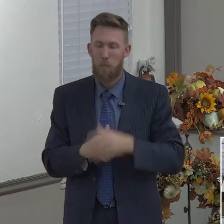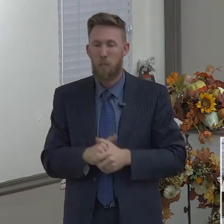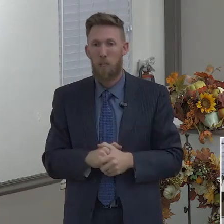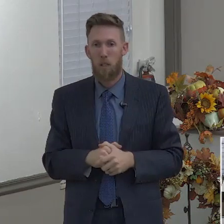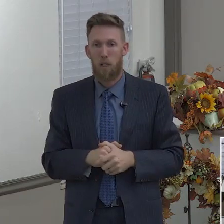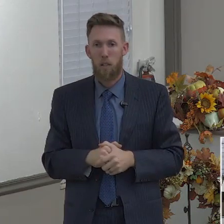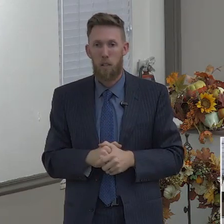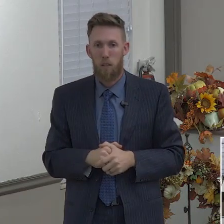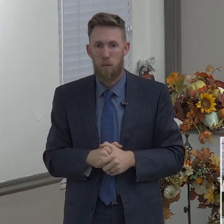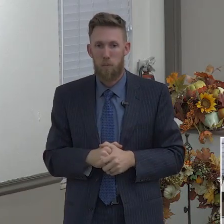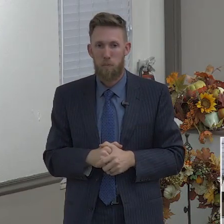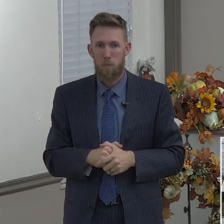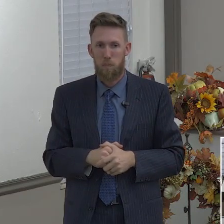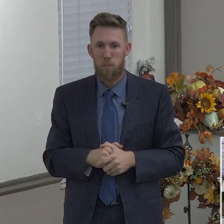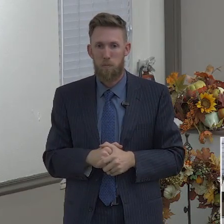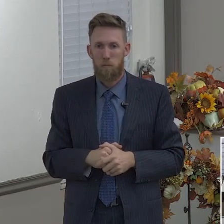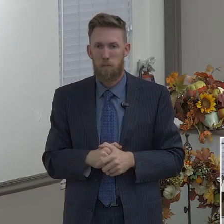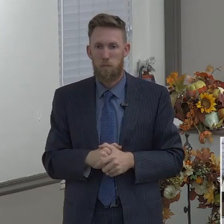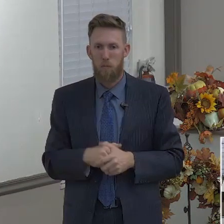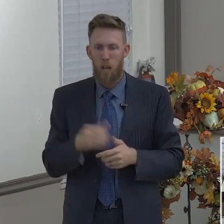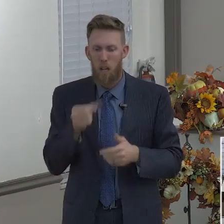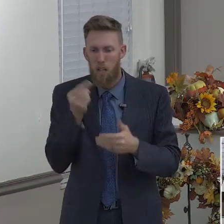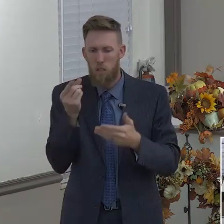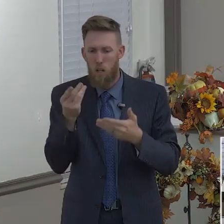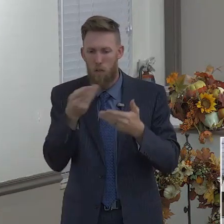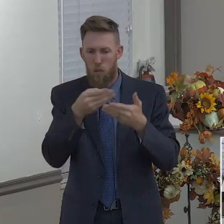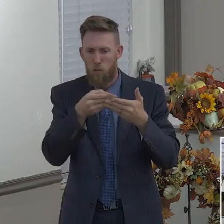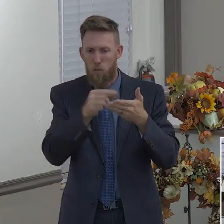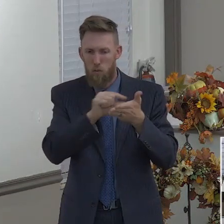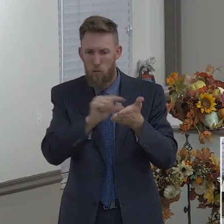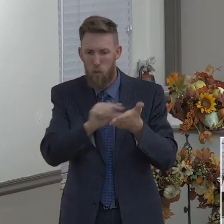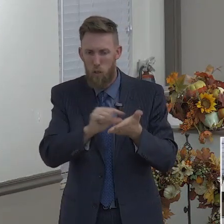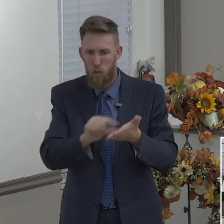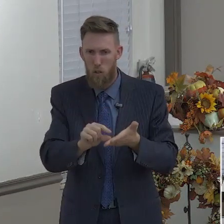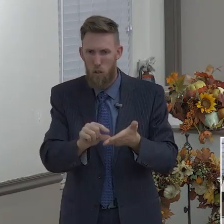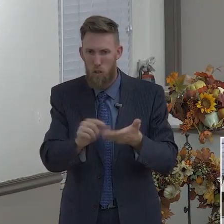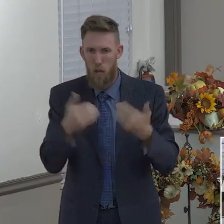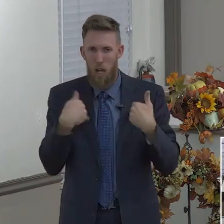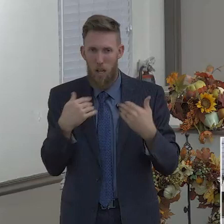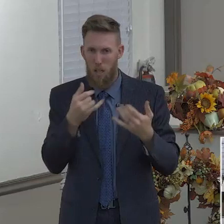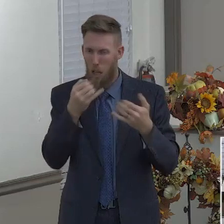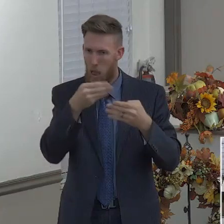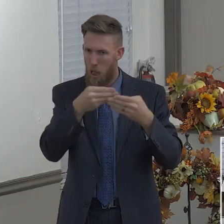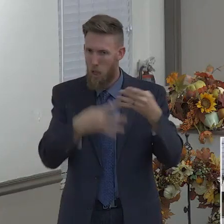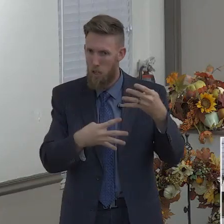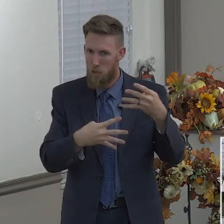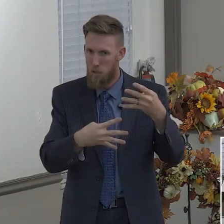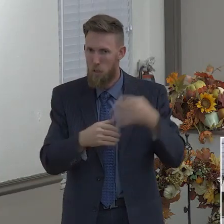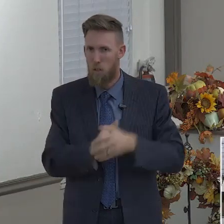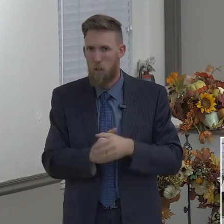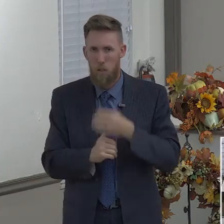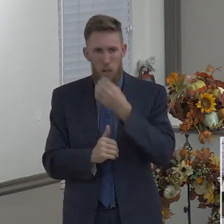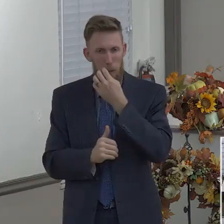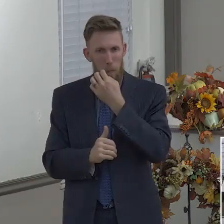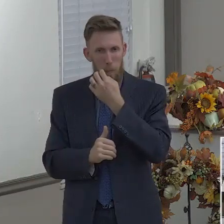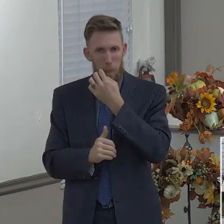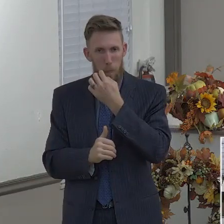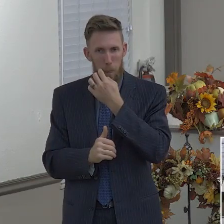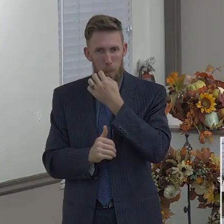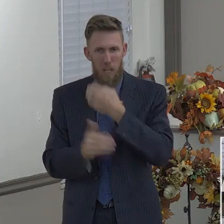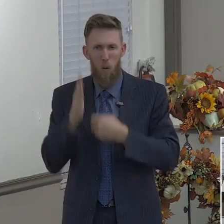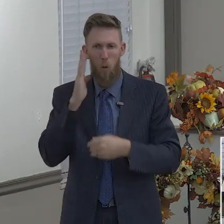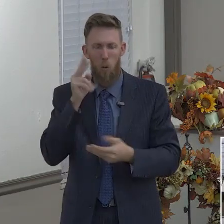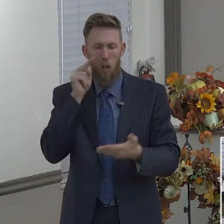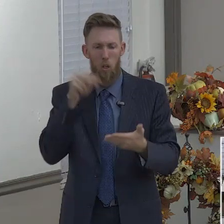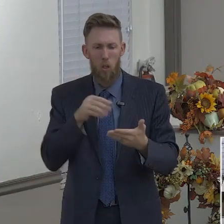things. Before I get to those lists of things, I want you to look at verse number eight of 2 Peter 1.